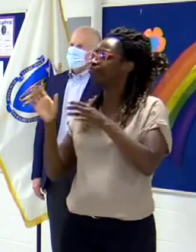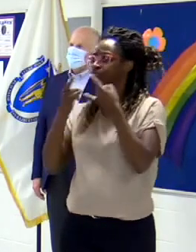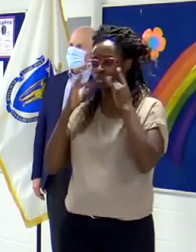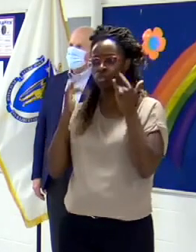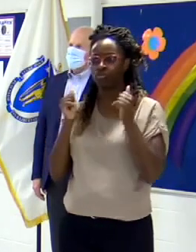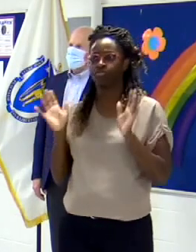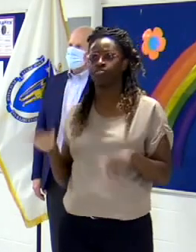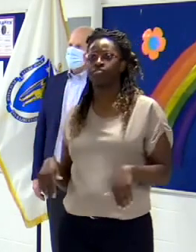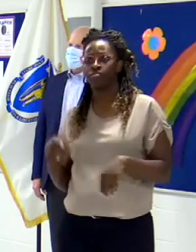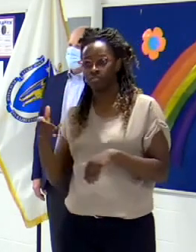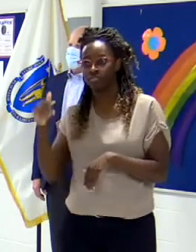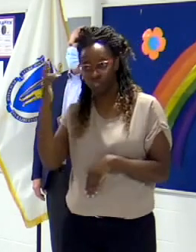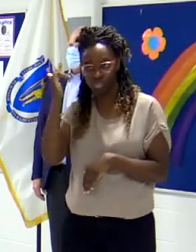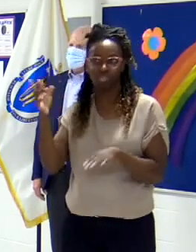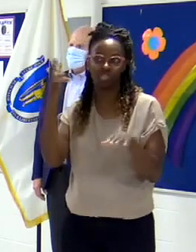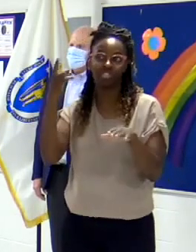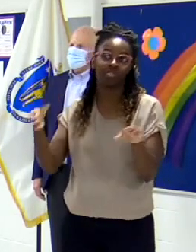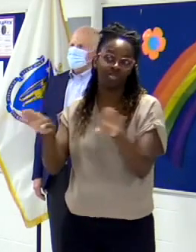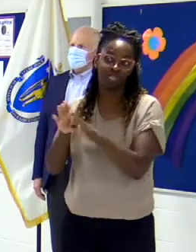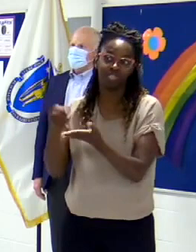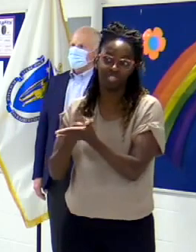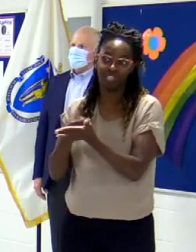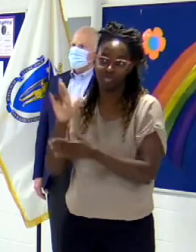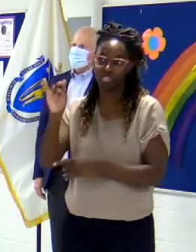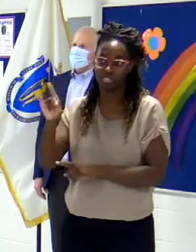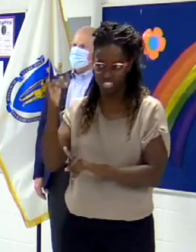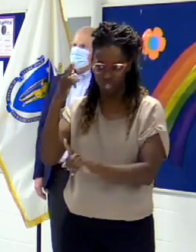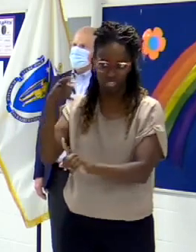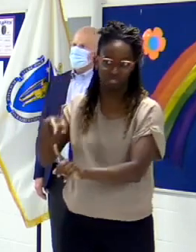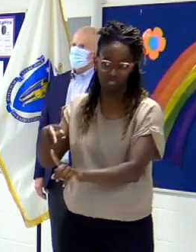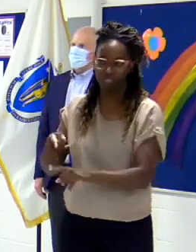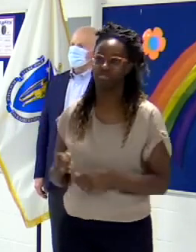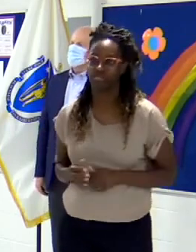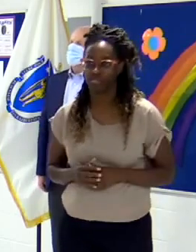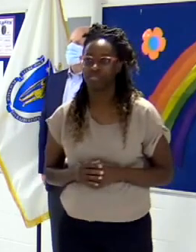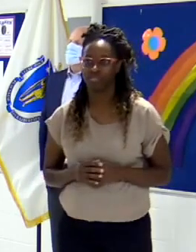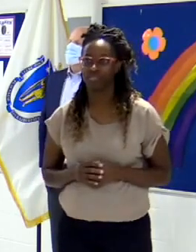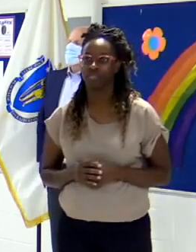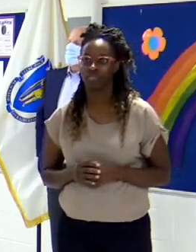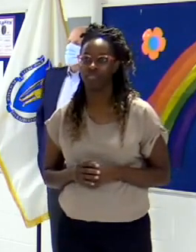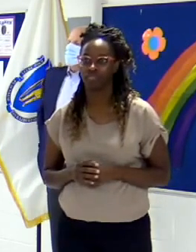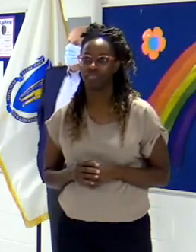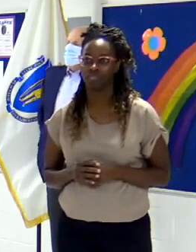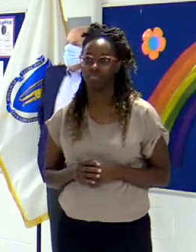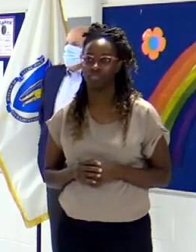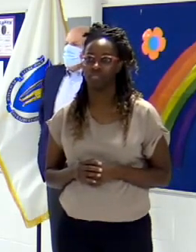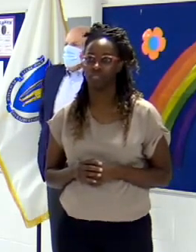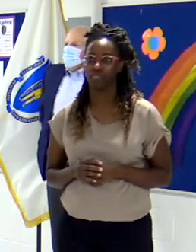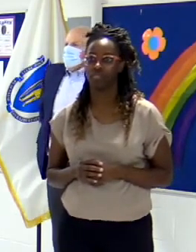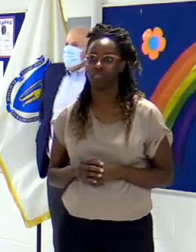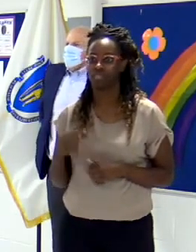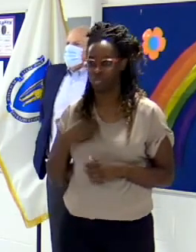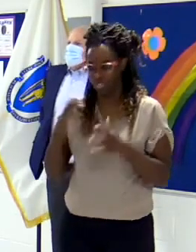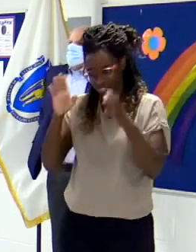of the issues associated with transmission came from. This is the piece we really need to focus on.